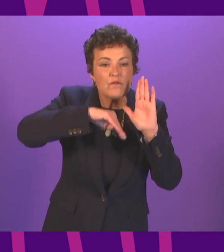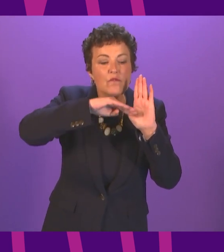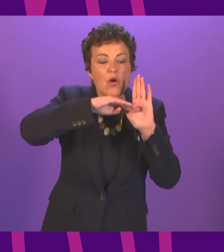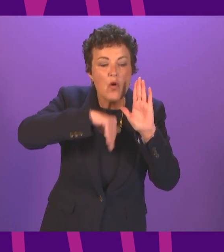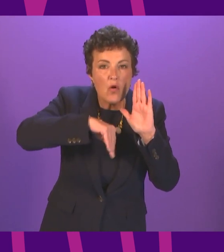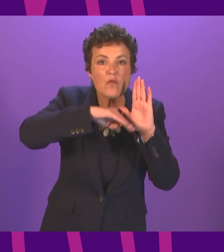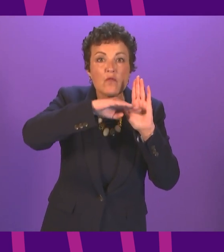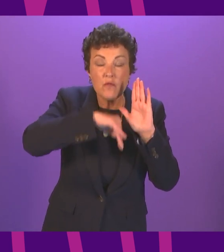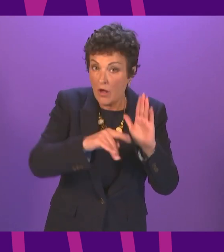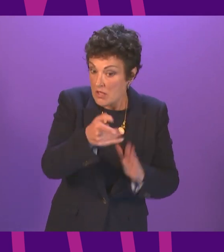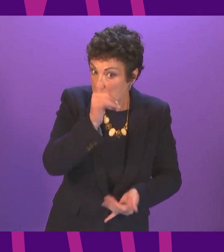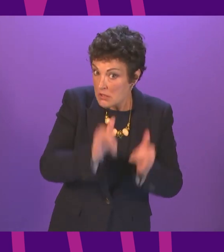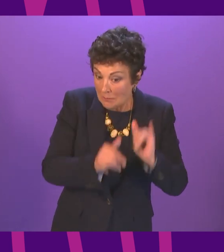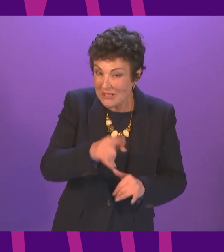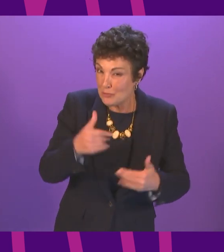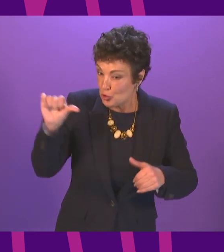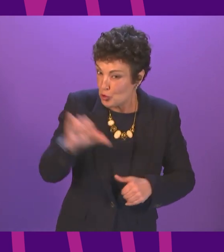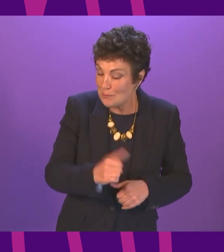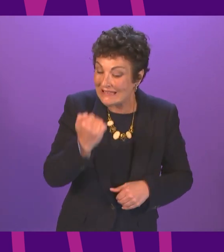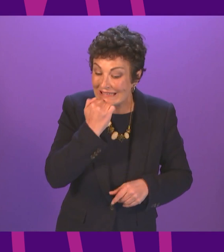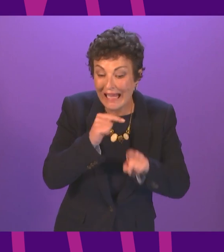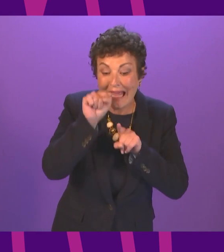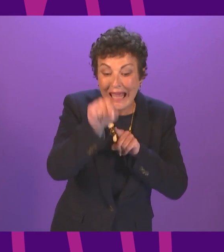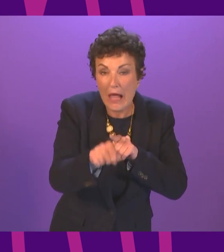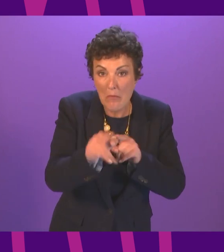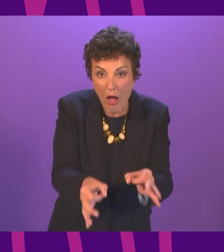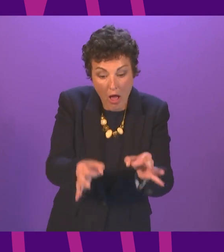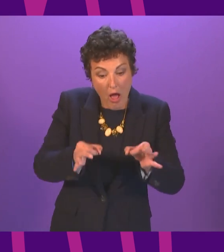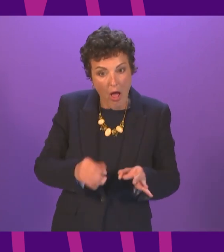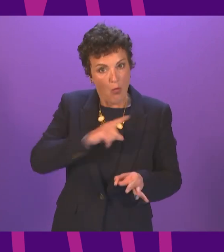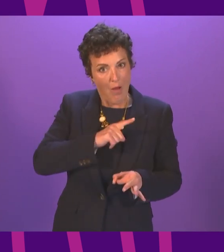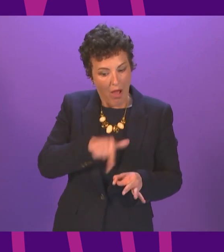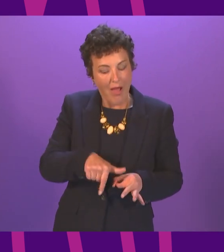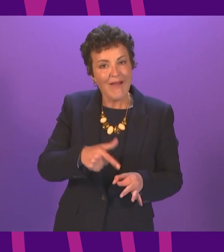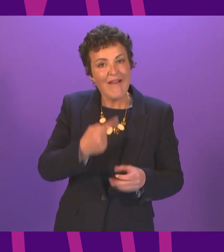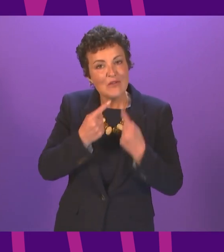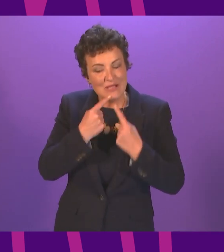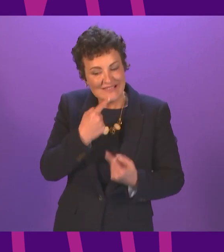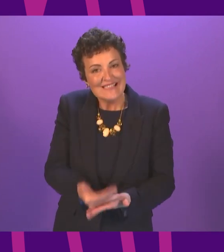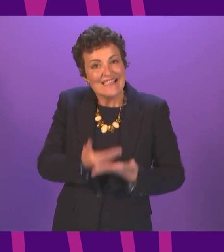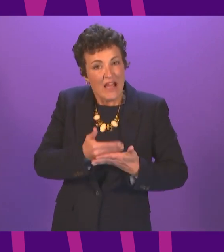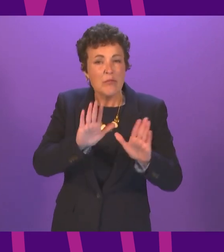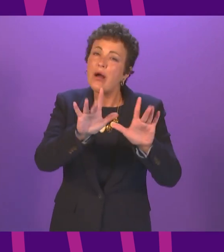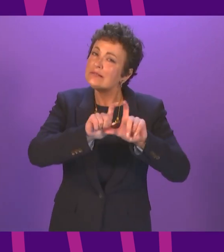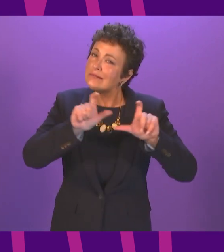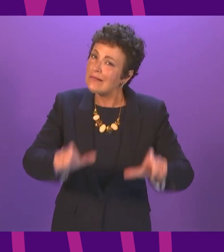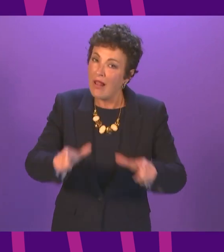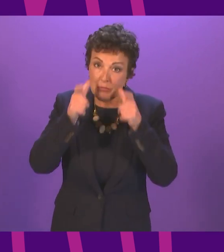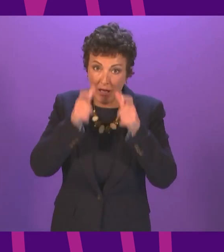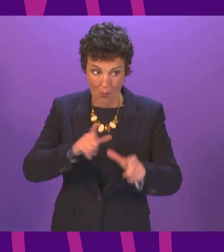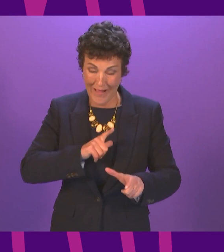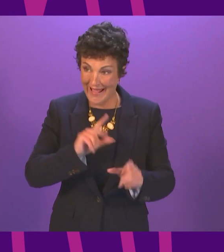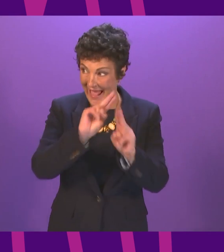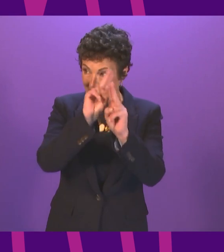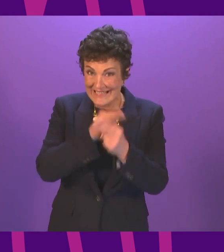of the easings when the data indicated it was safe for us to do so. We still need to be cautious, not least in terms of international